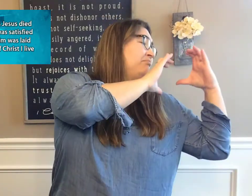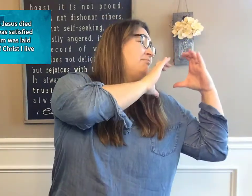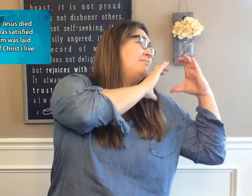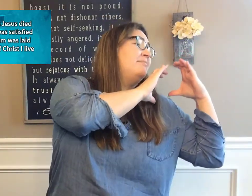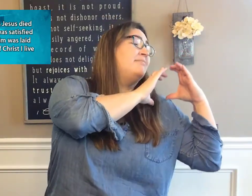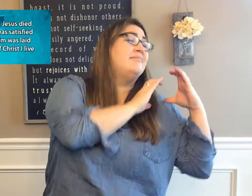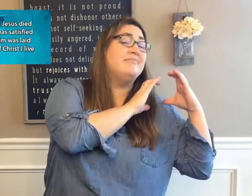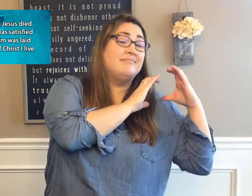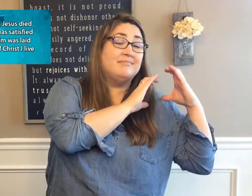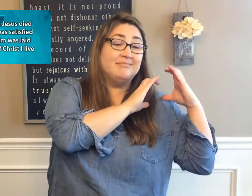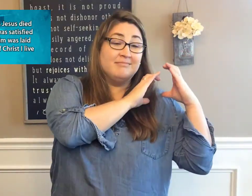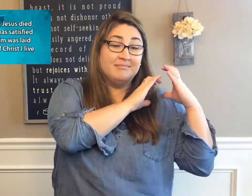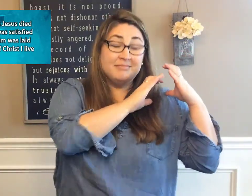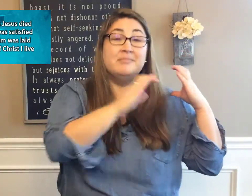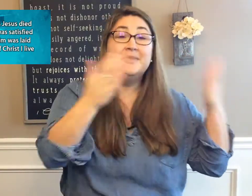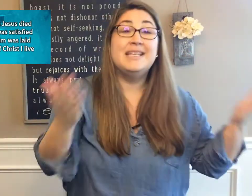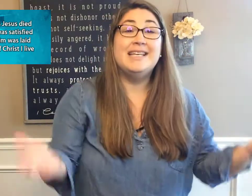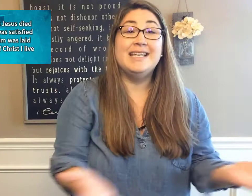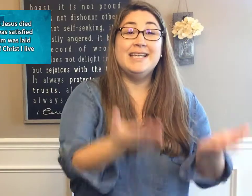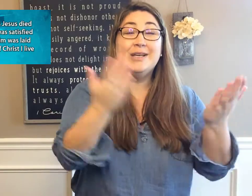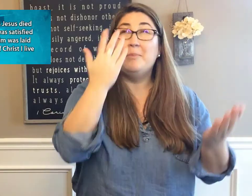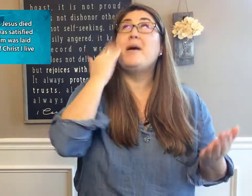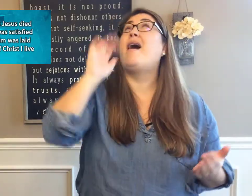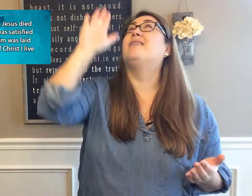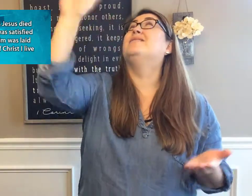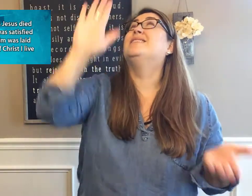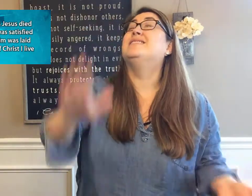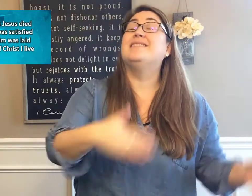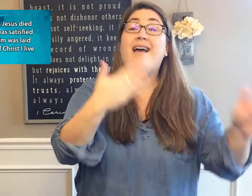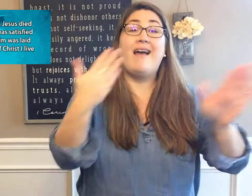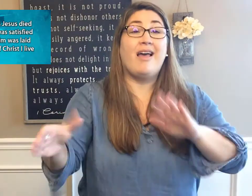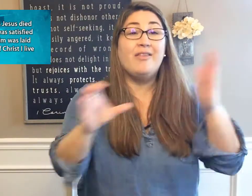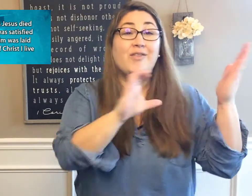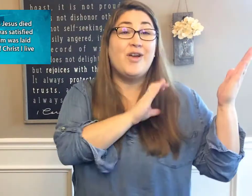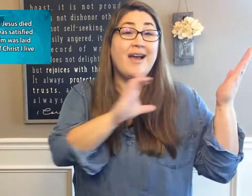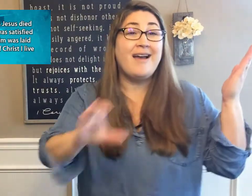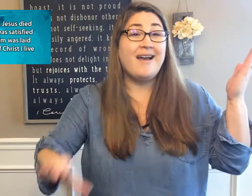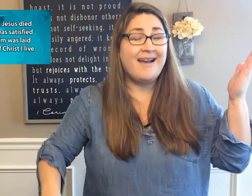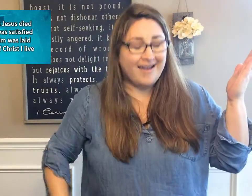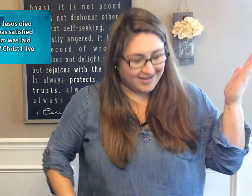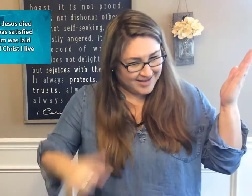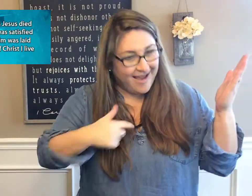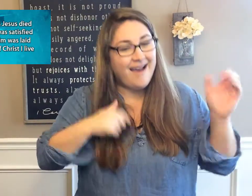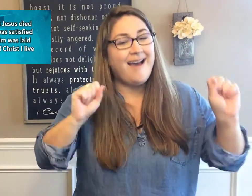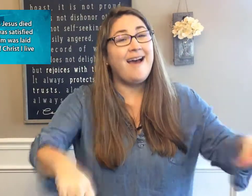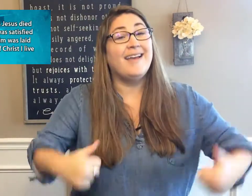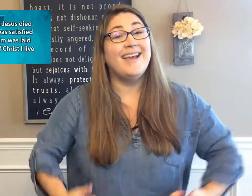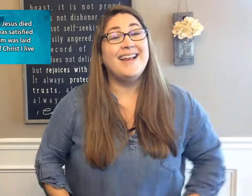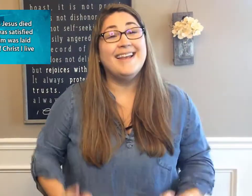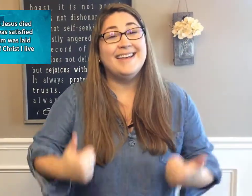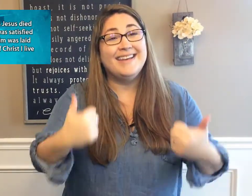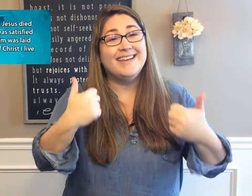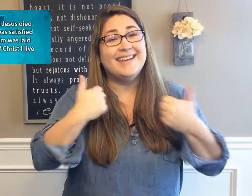laid, here in the death of Christ I live.